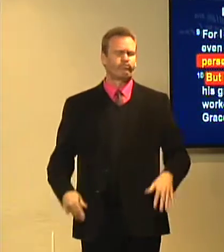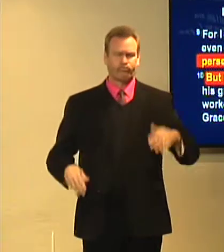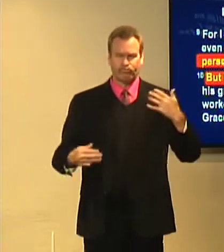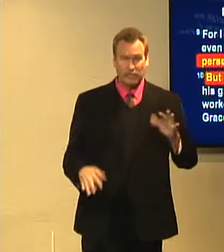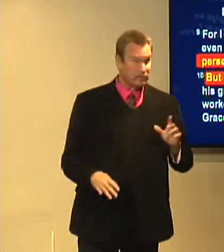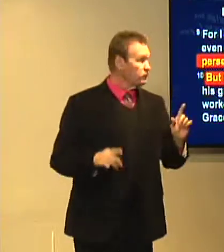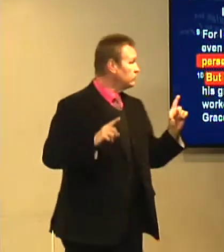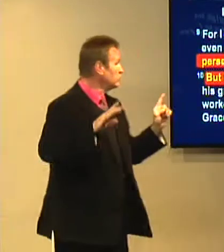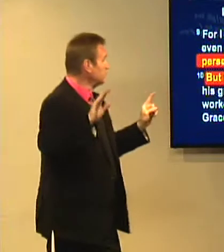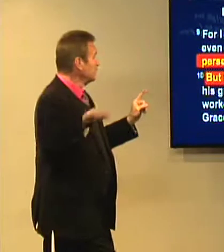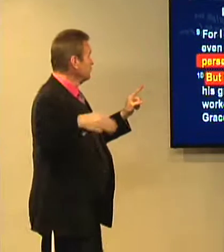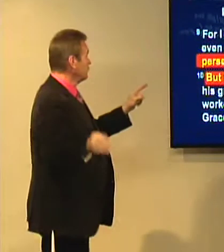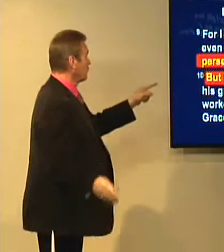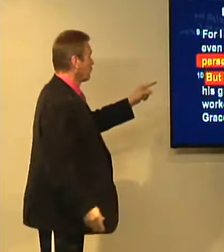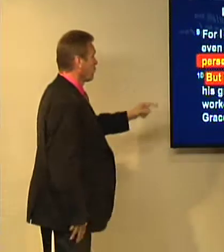forgiveness to Christ in show God.